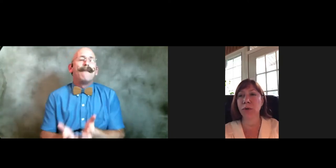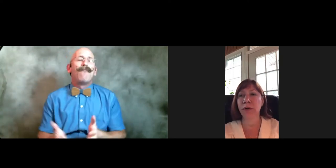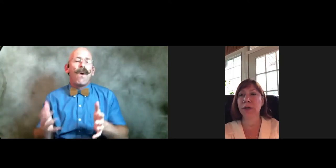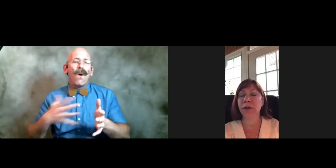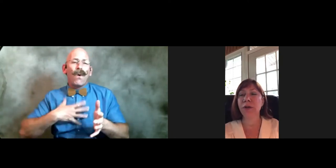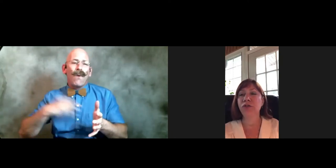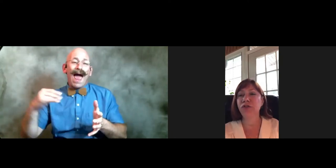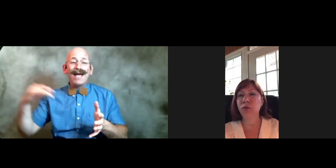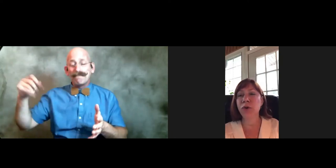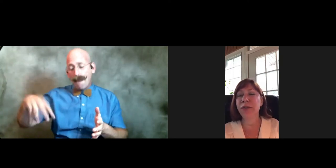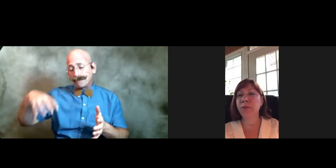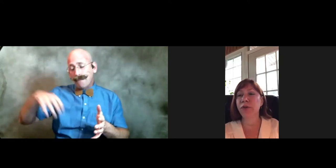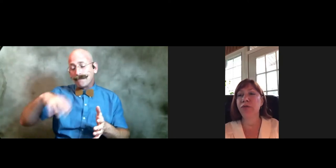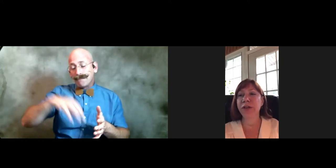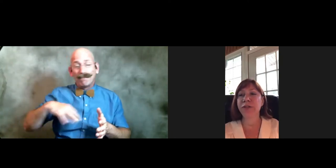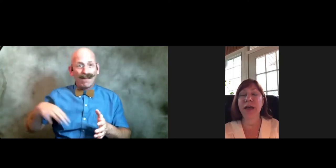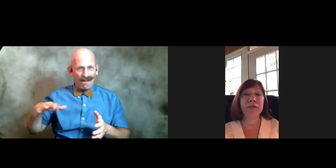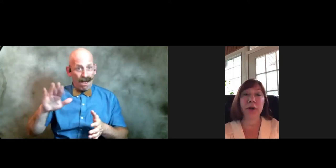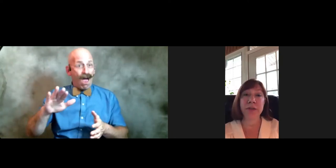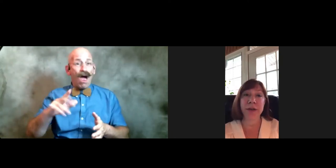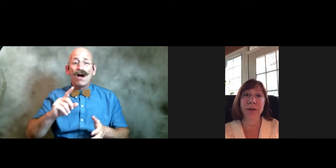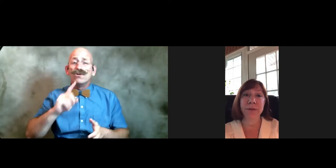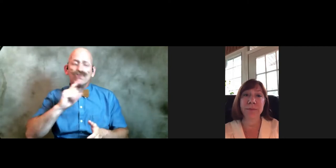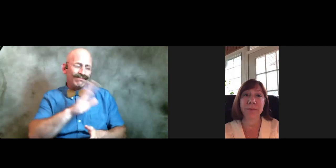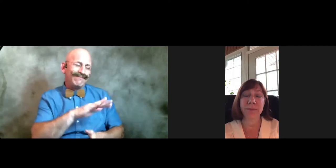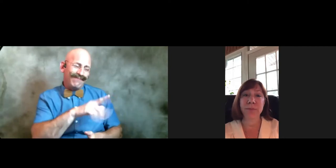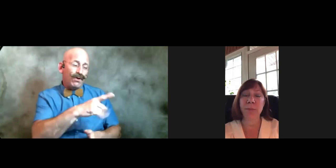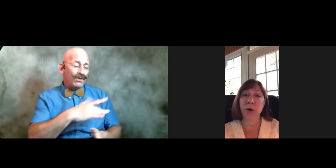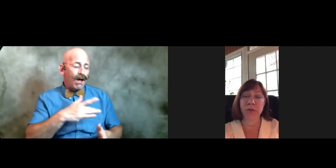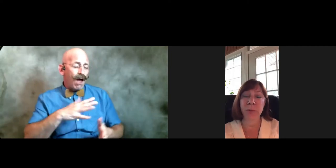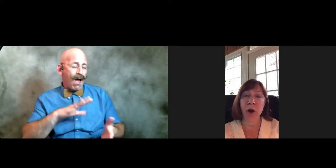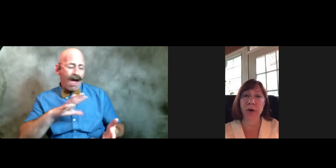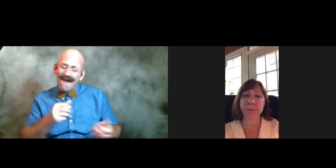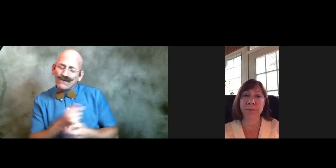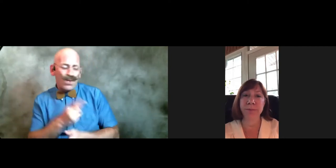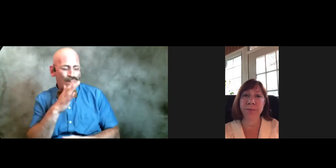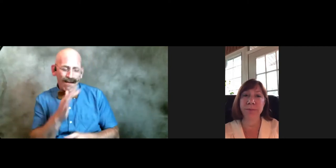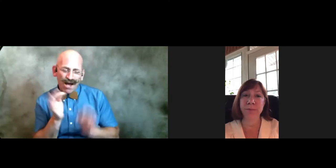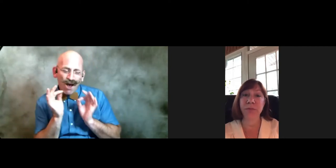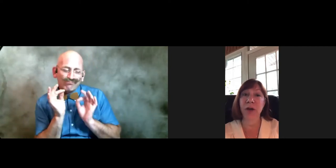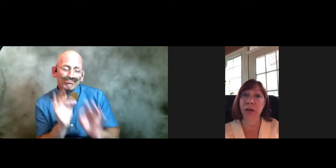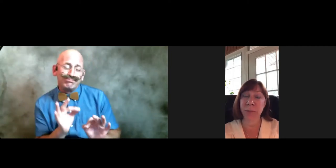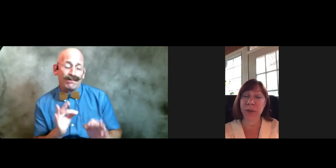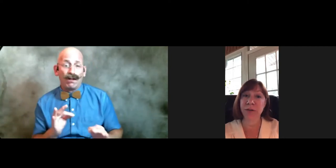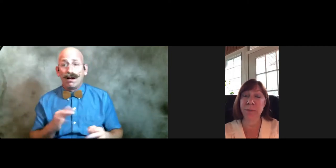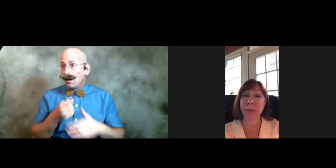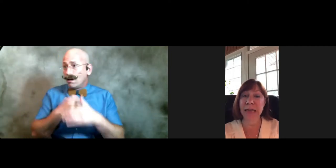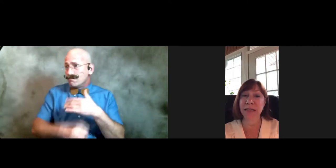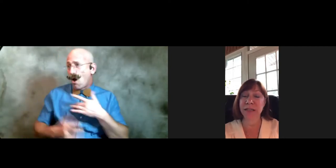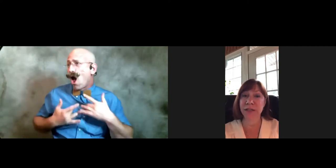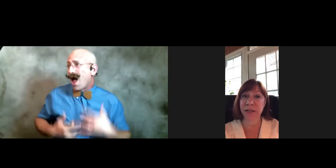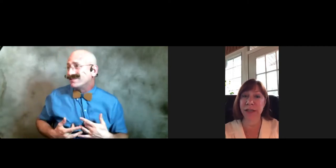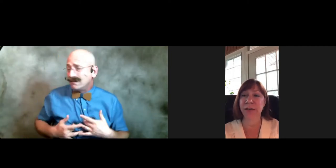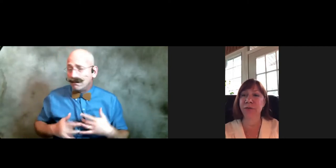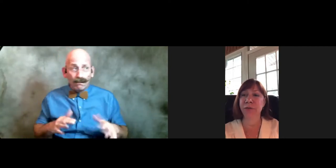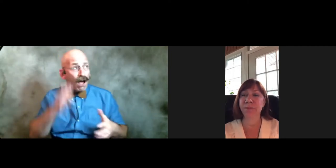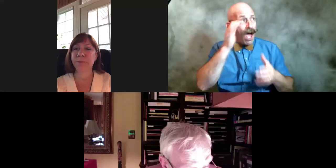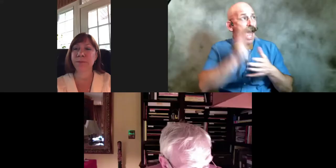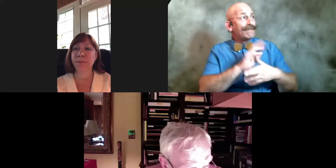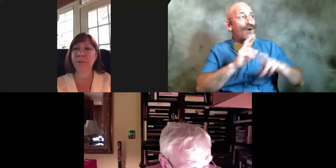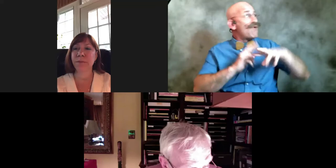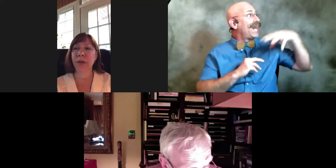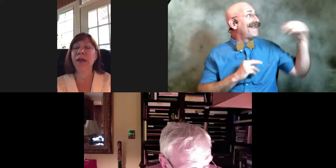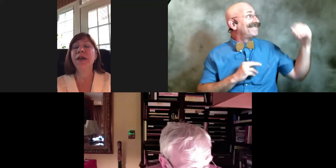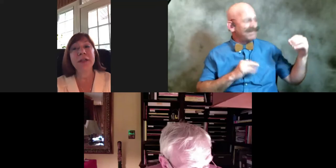bowl sure they would fix everything the postpartum the husband packed to leave